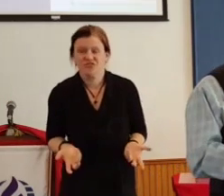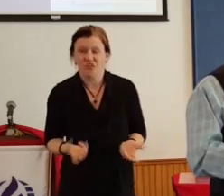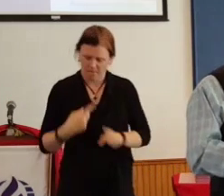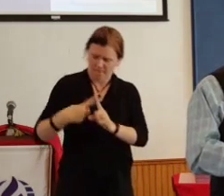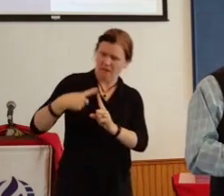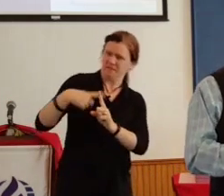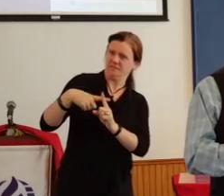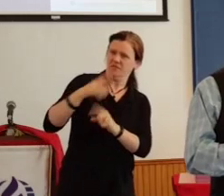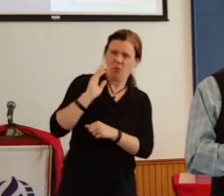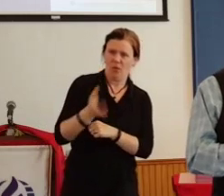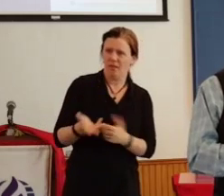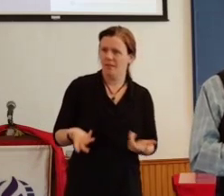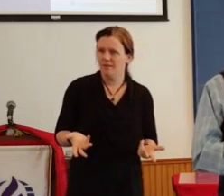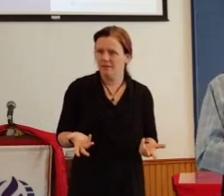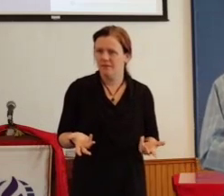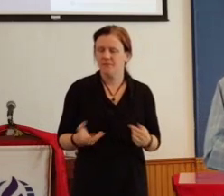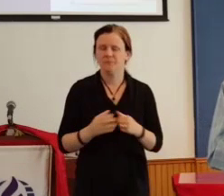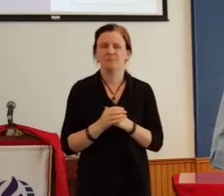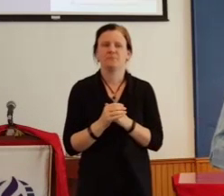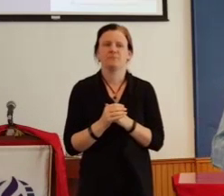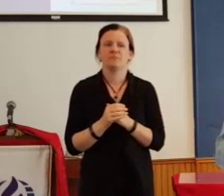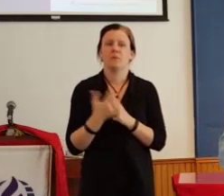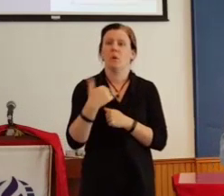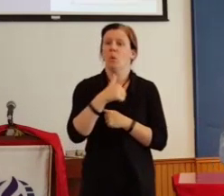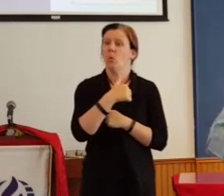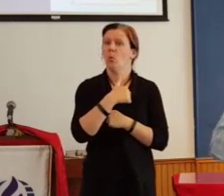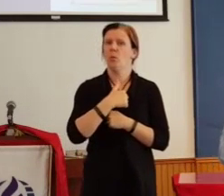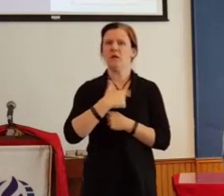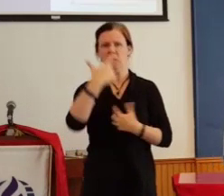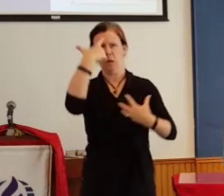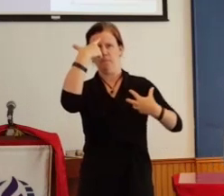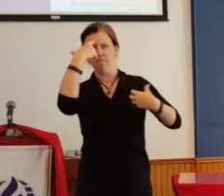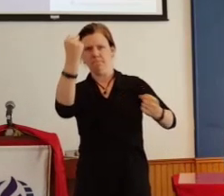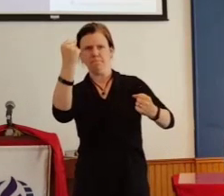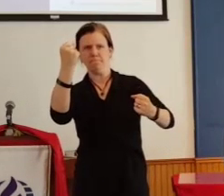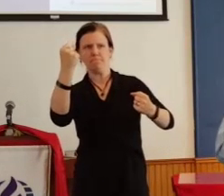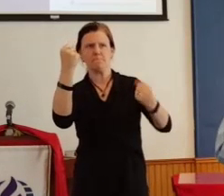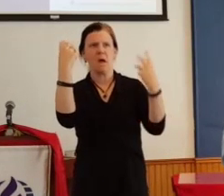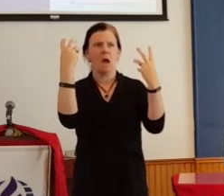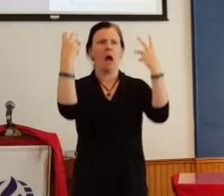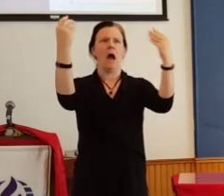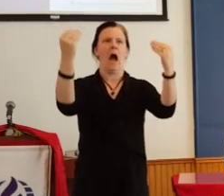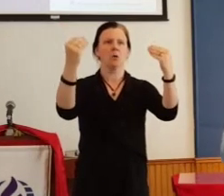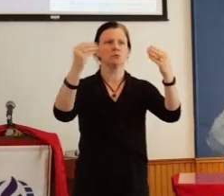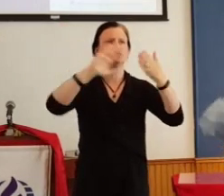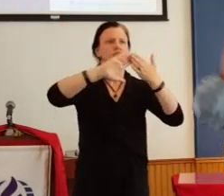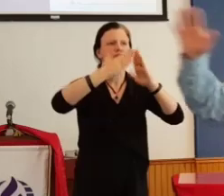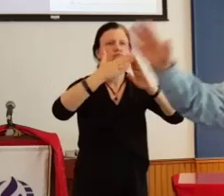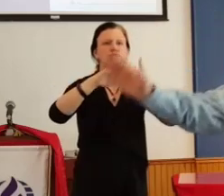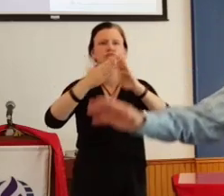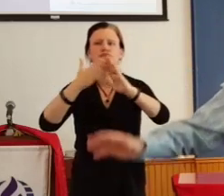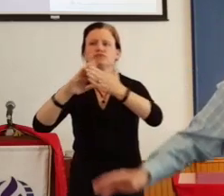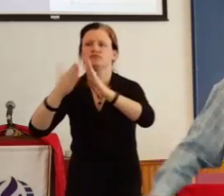transformed. We will be able to go boldly into unexpected and new places of ministry. Sounds like Star Trek.